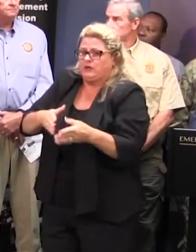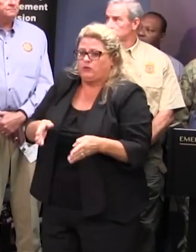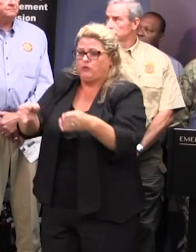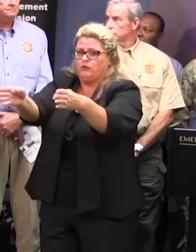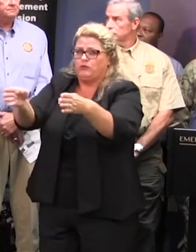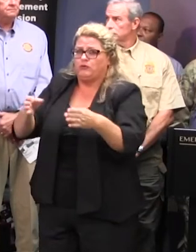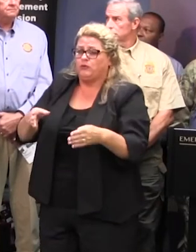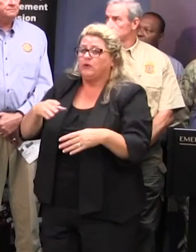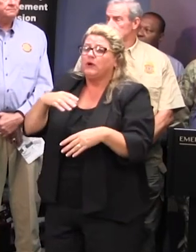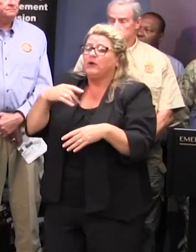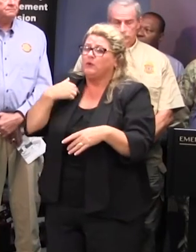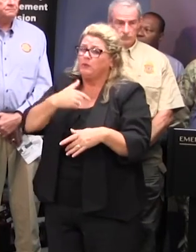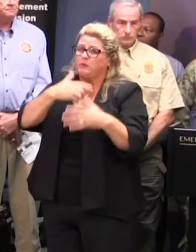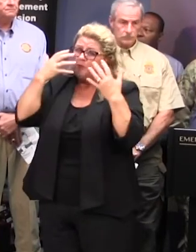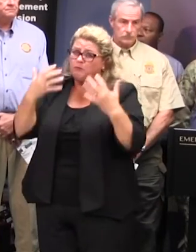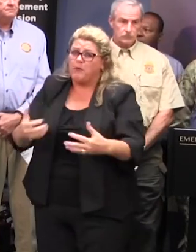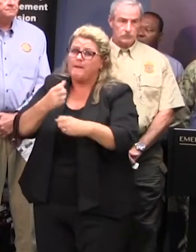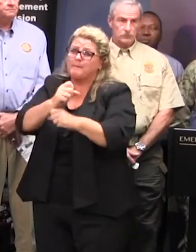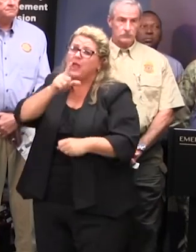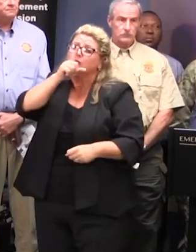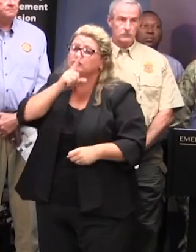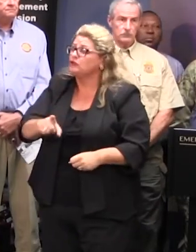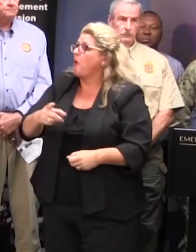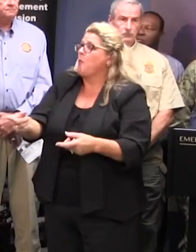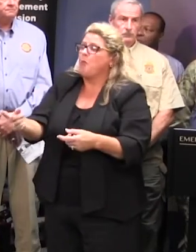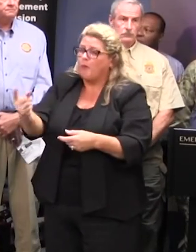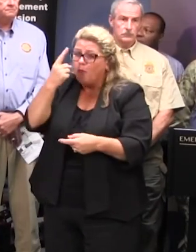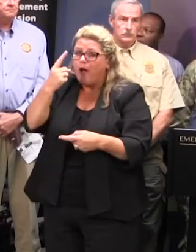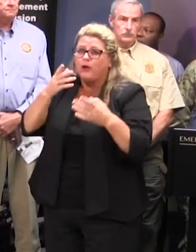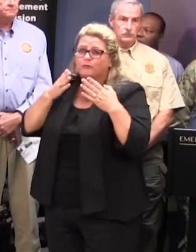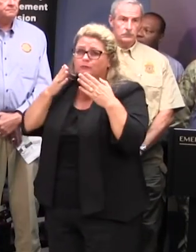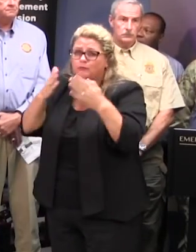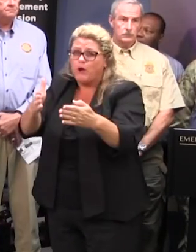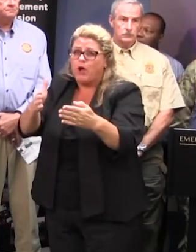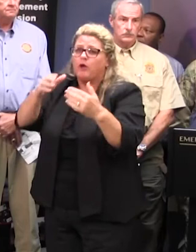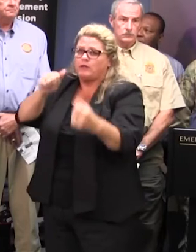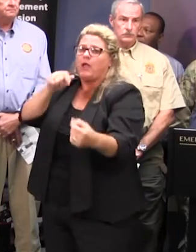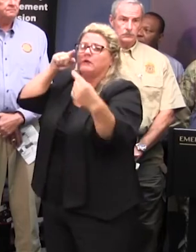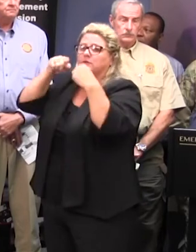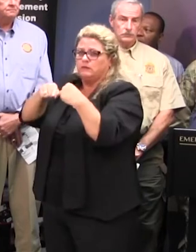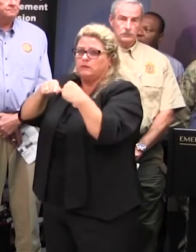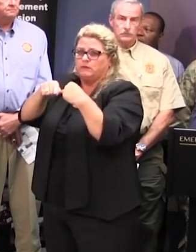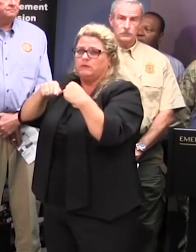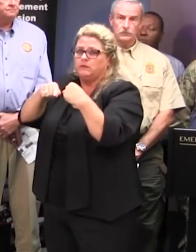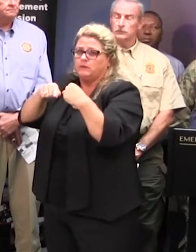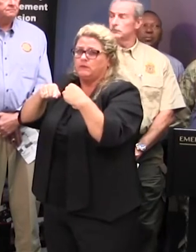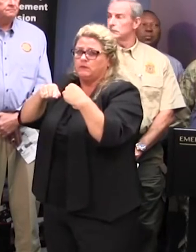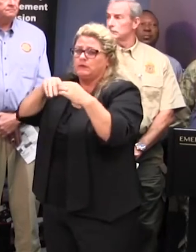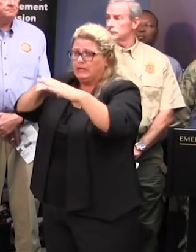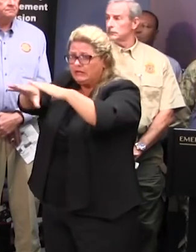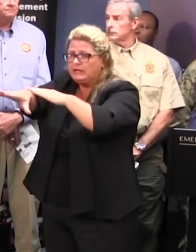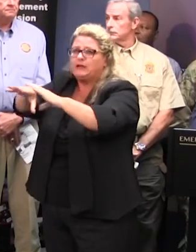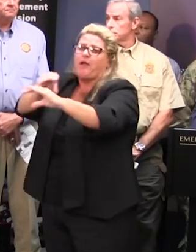that we have one at least one major artery that is fully functional and we'll be able to get in and out